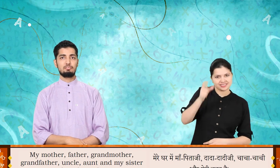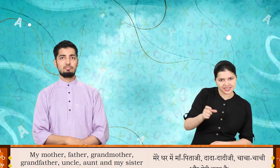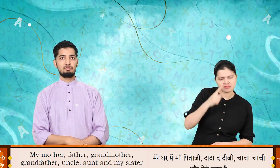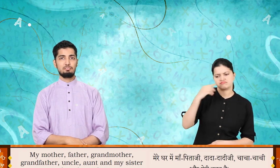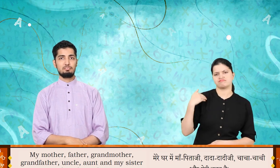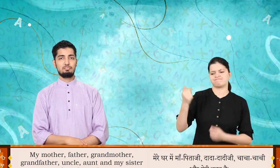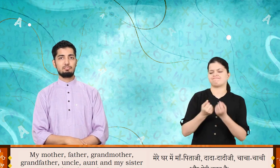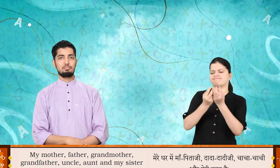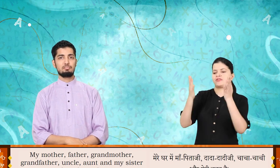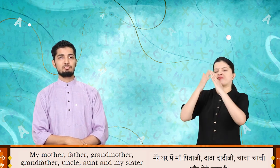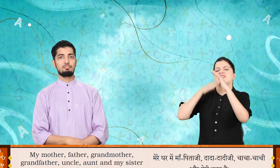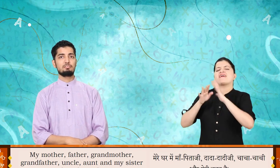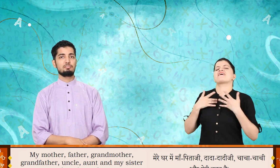and my sister are there in my home.